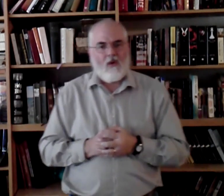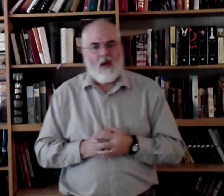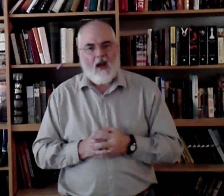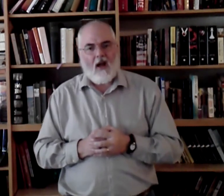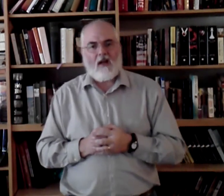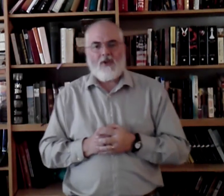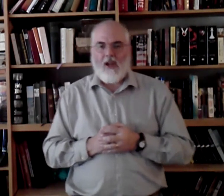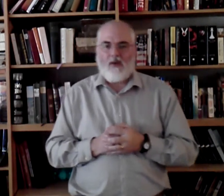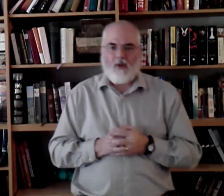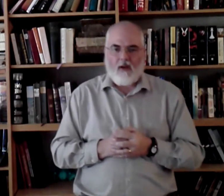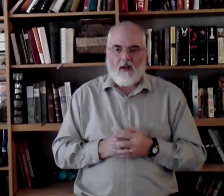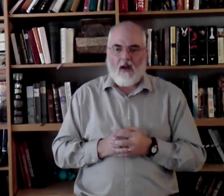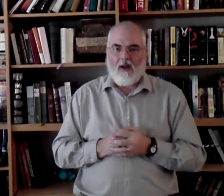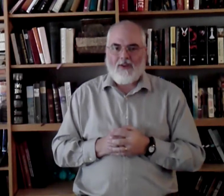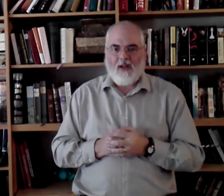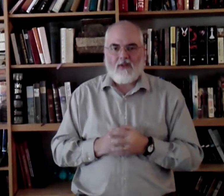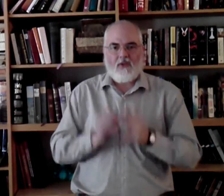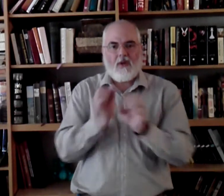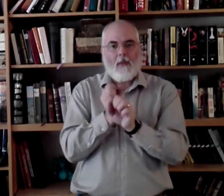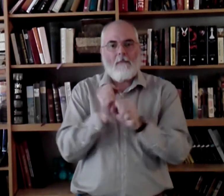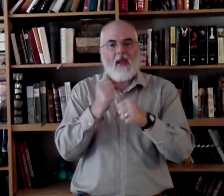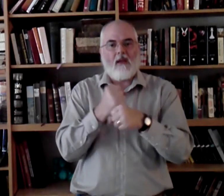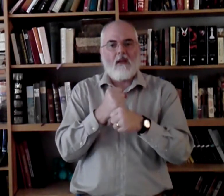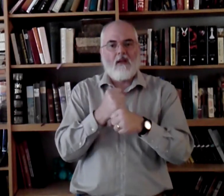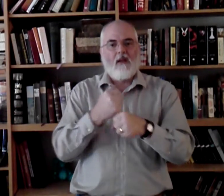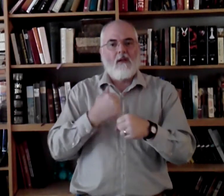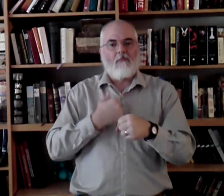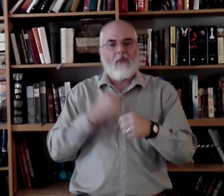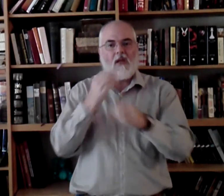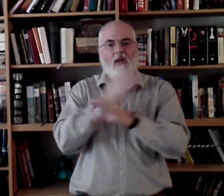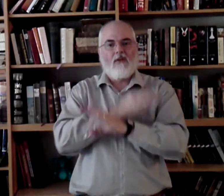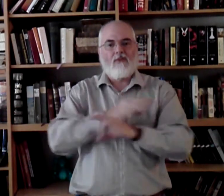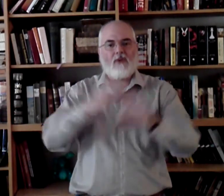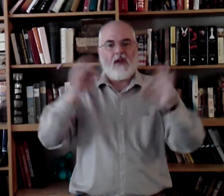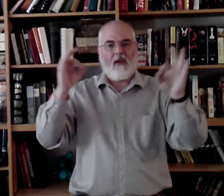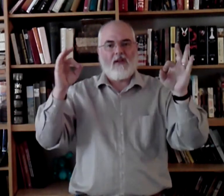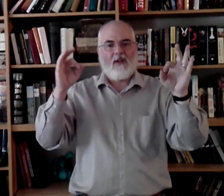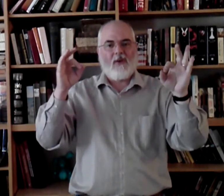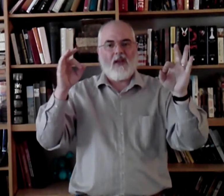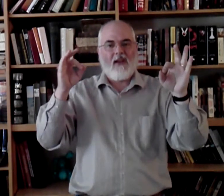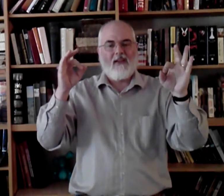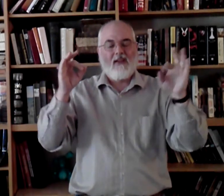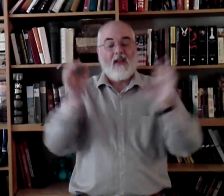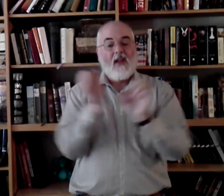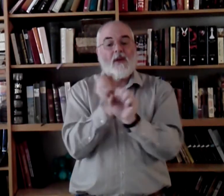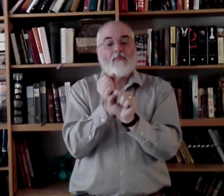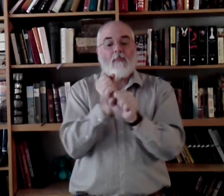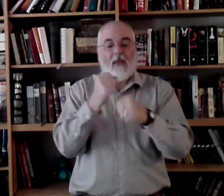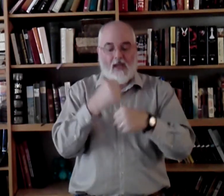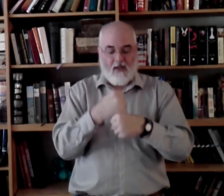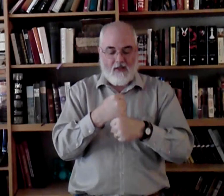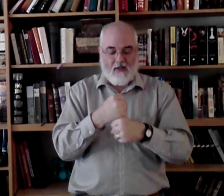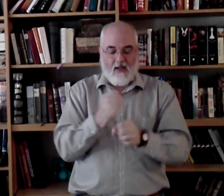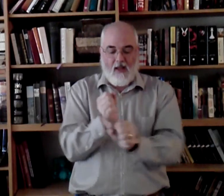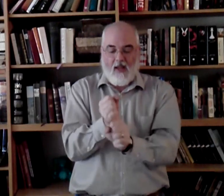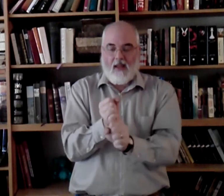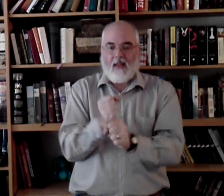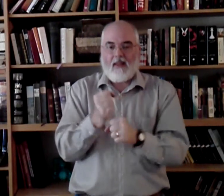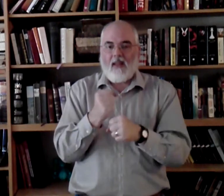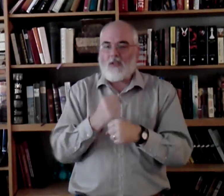I'm going to change it. I'm going to change it to make me free. Okay? Make. That's